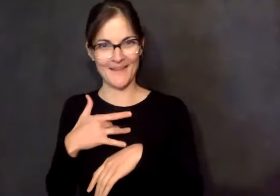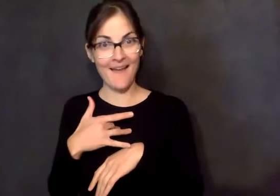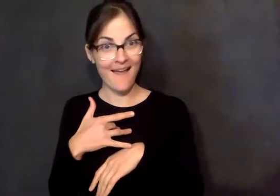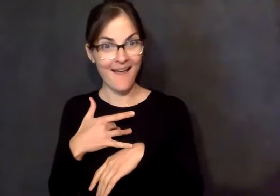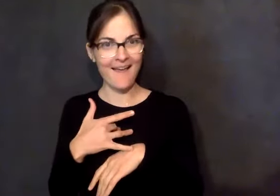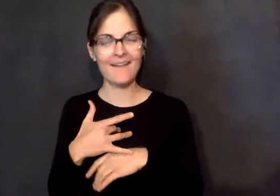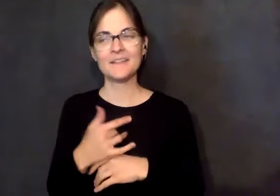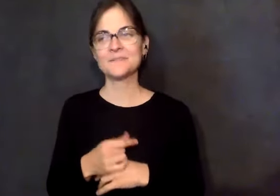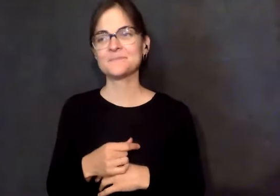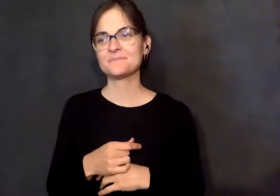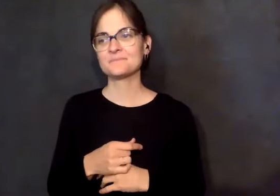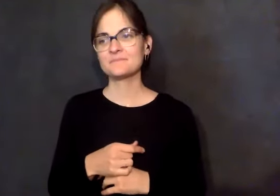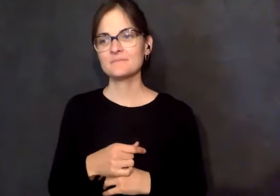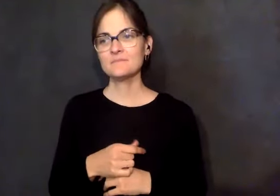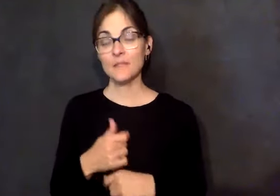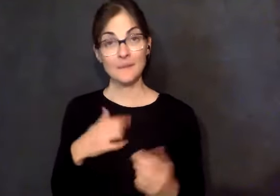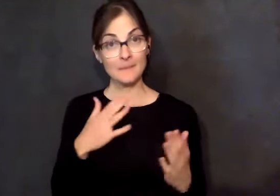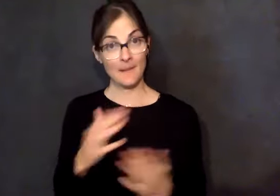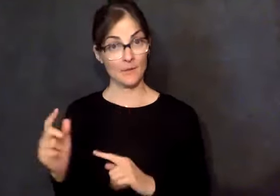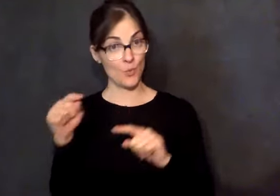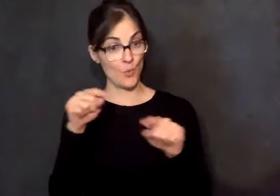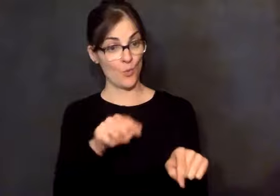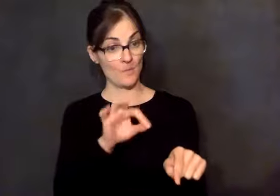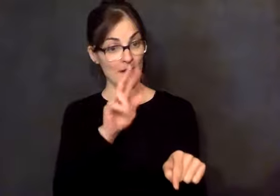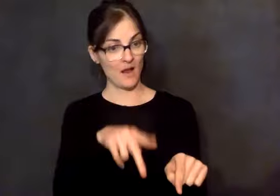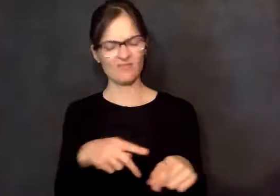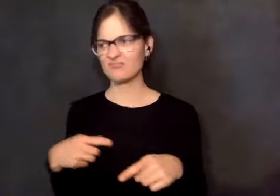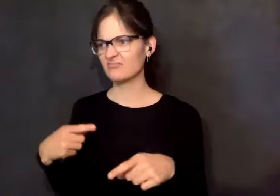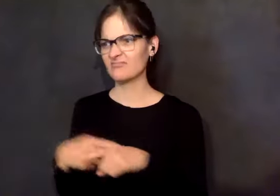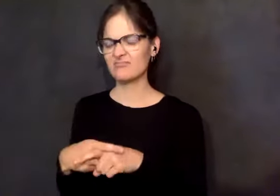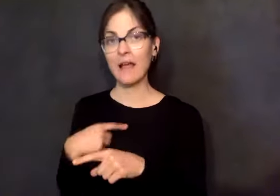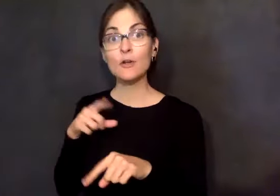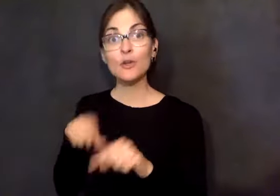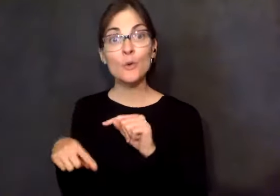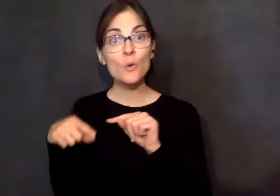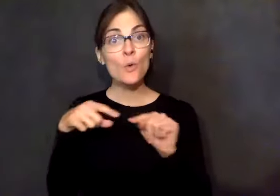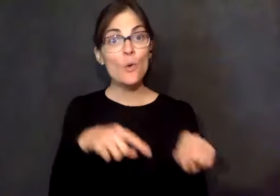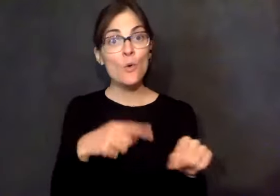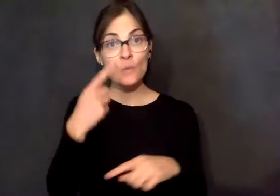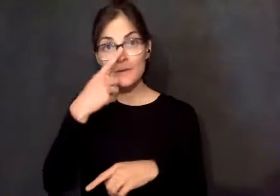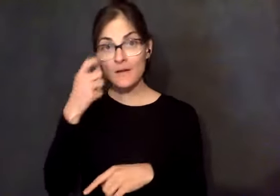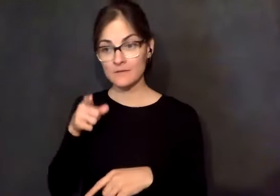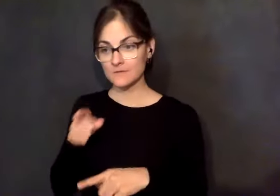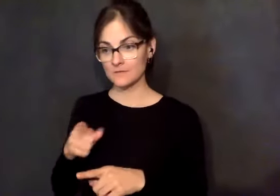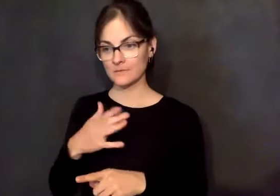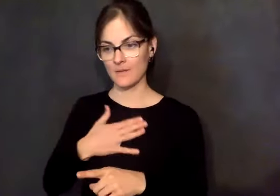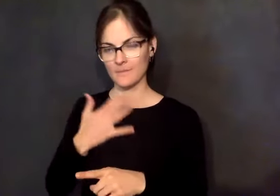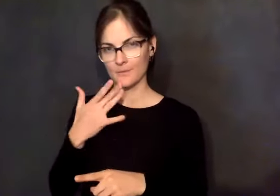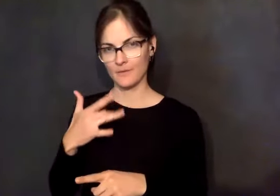I couldn't get away to go get them when I was supposed to because I had other commitments. And so here it